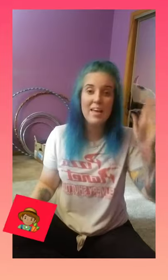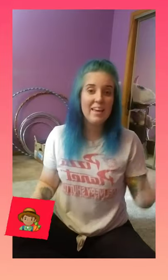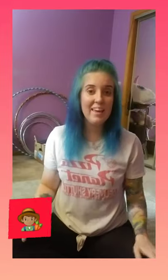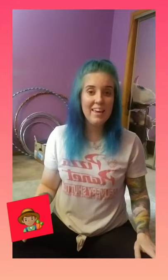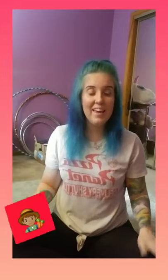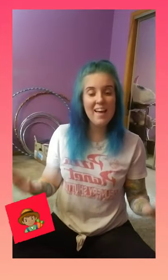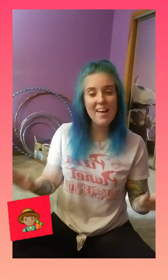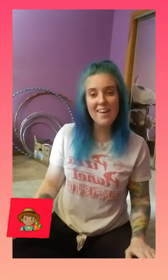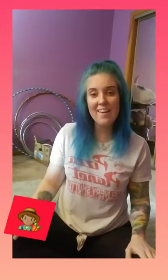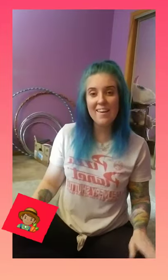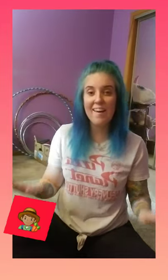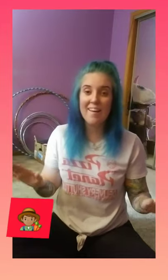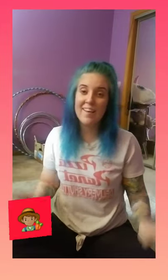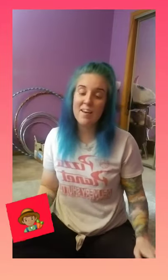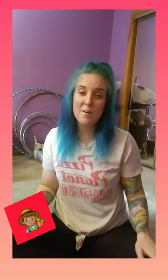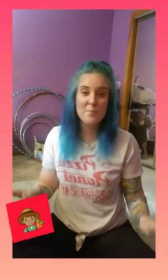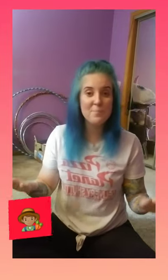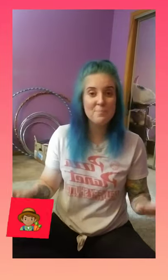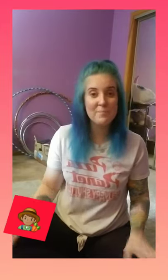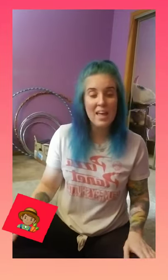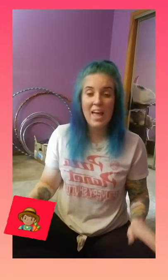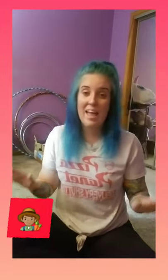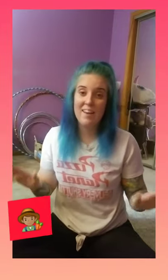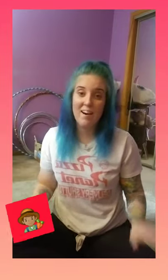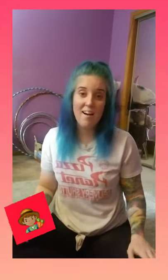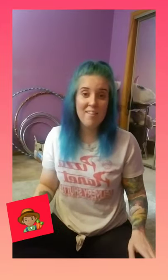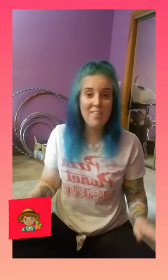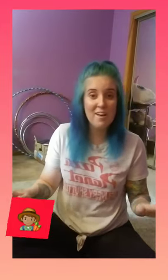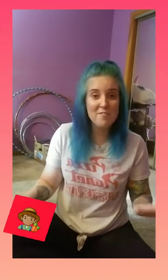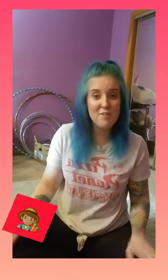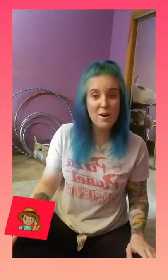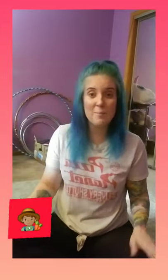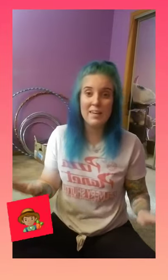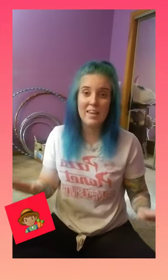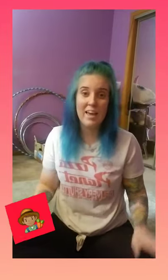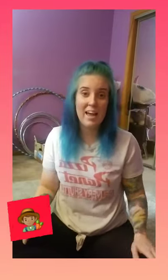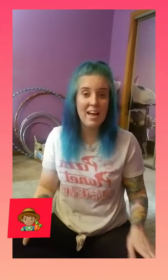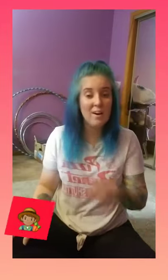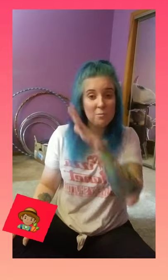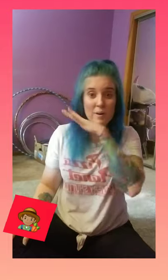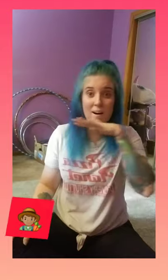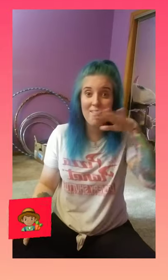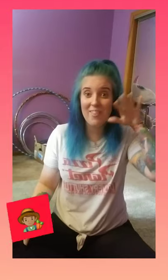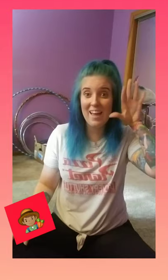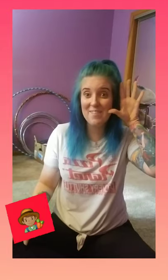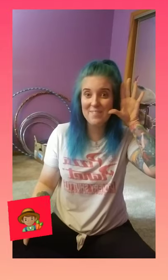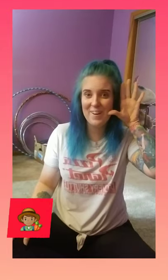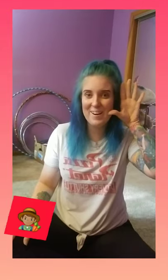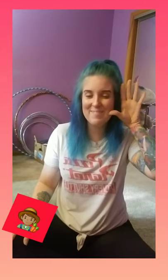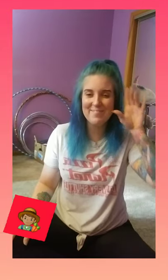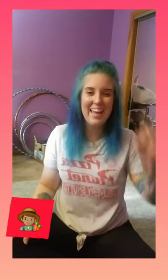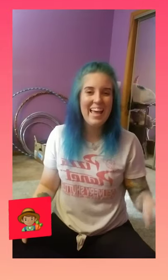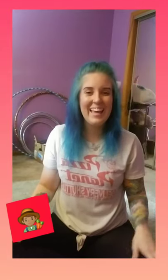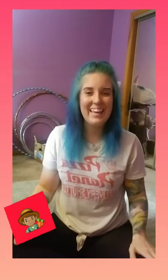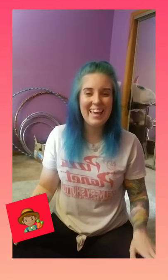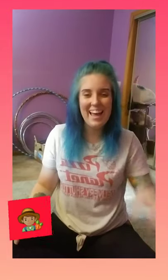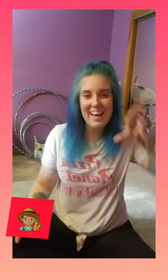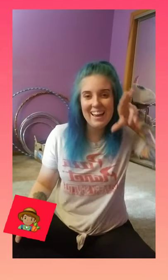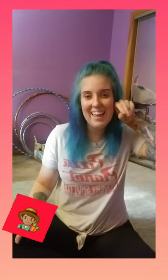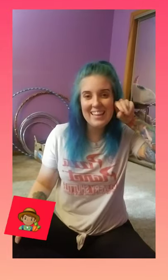E-I-E-I-O. And on that farm he had, oh, on that farm he had a